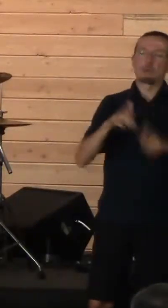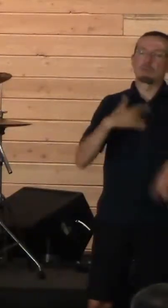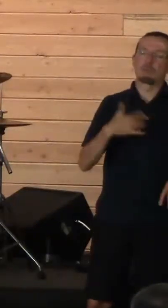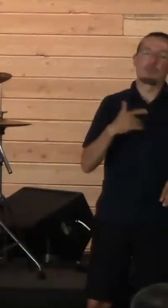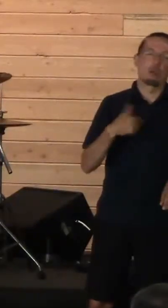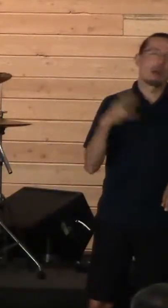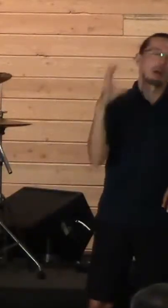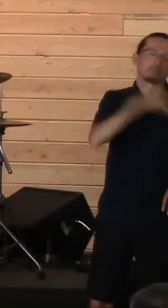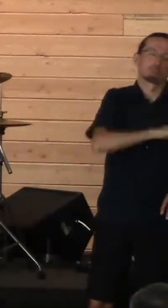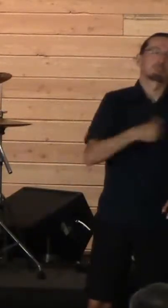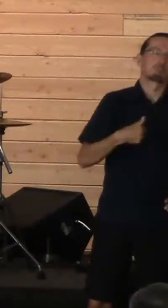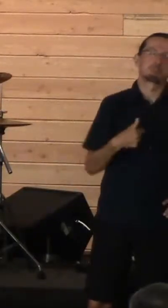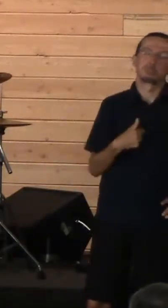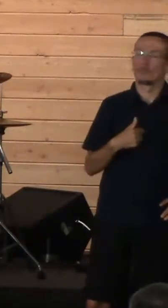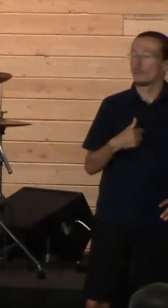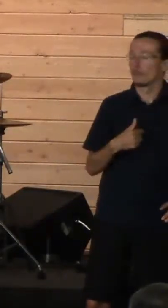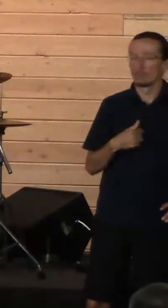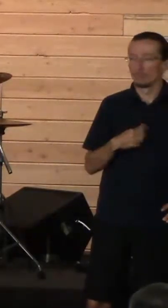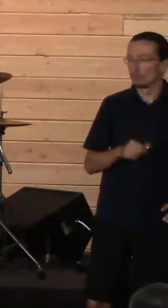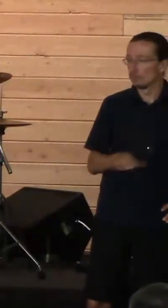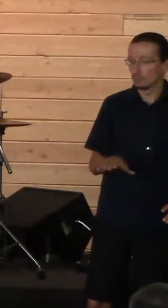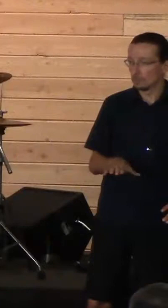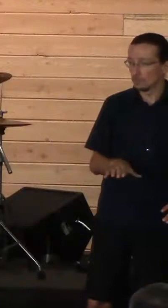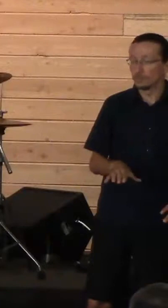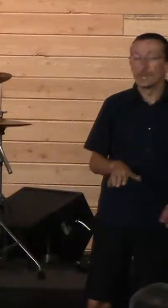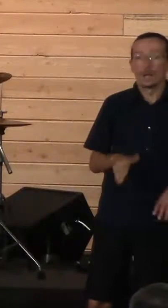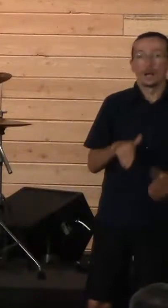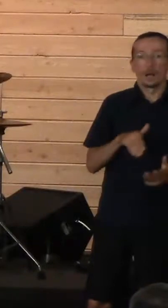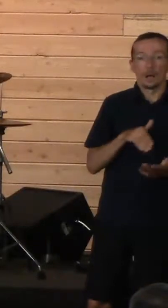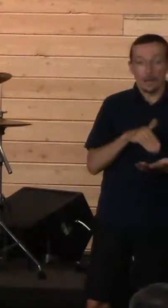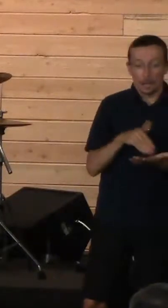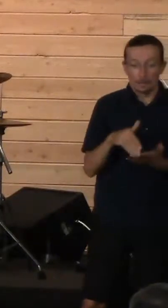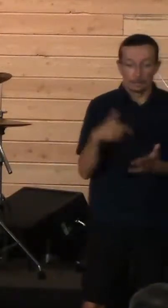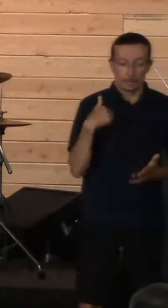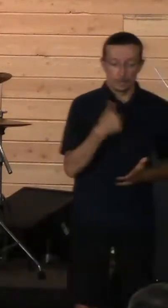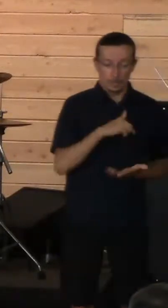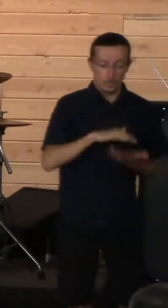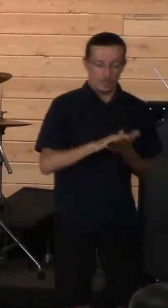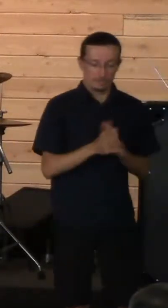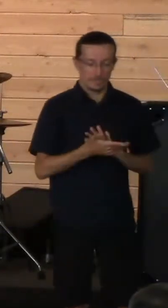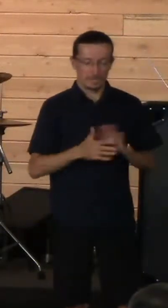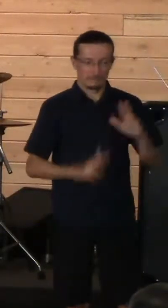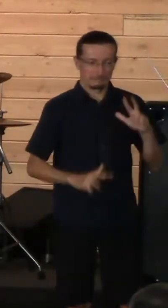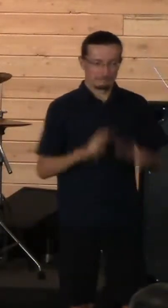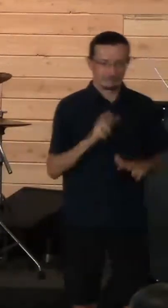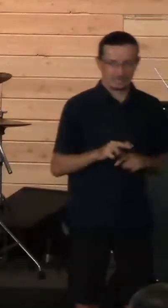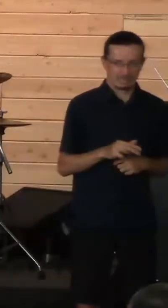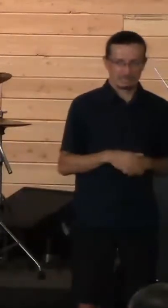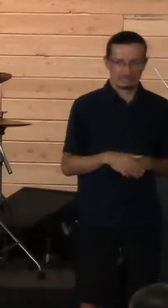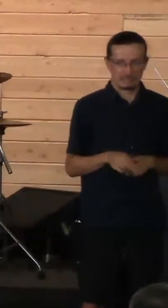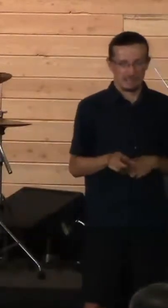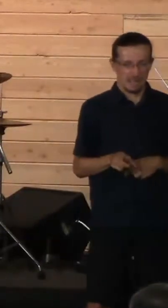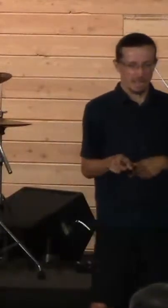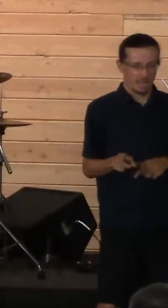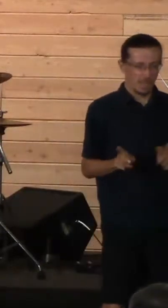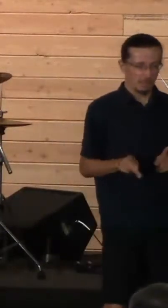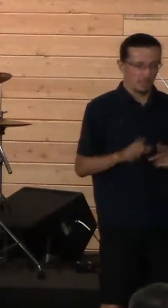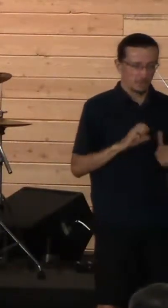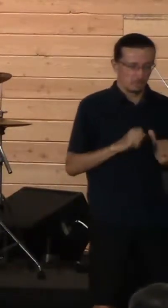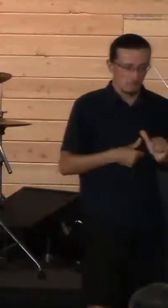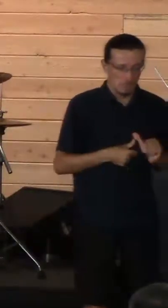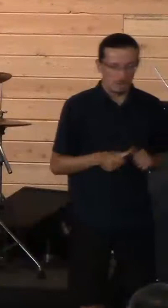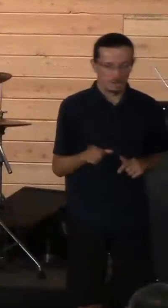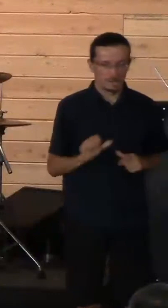You know, there's this thing that we so often can do because we get uncomfortable with how people are mourning or their situation because